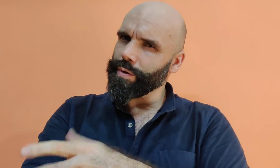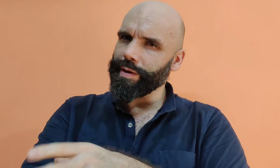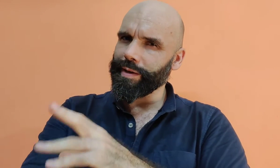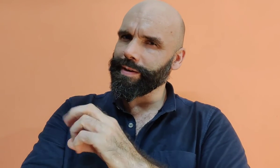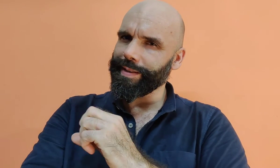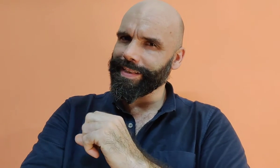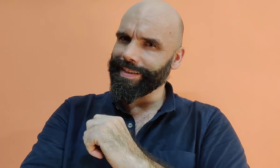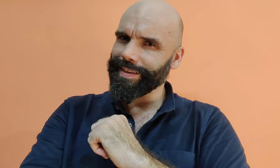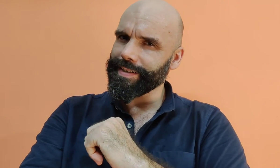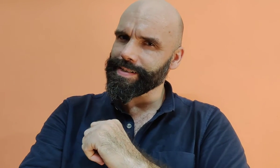me.